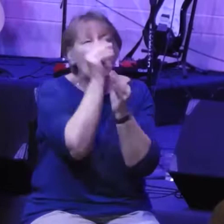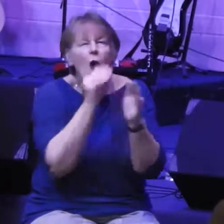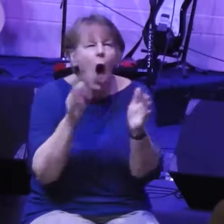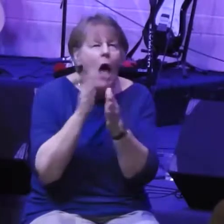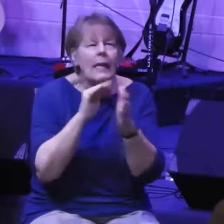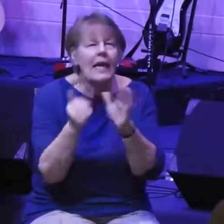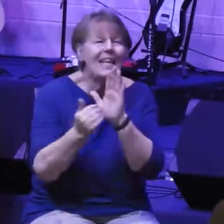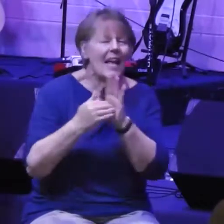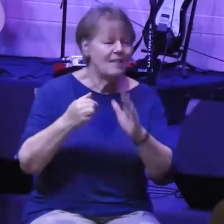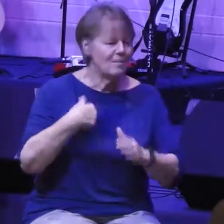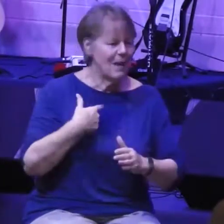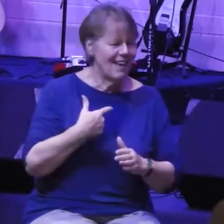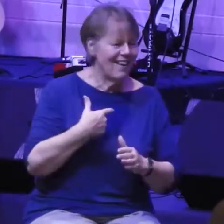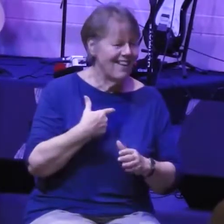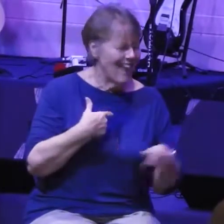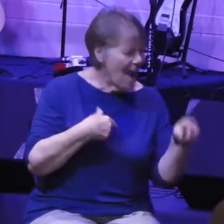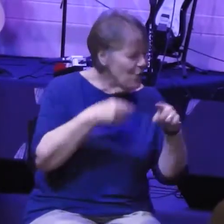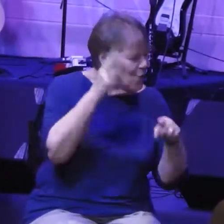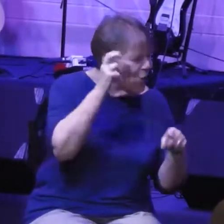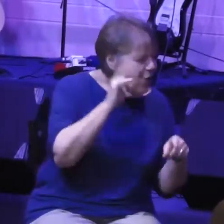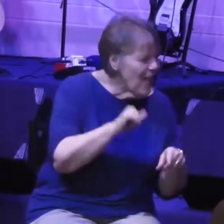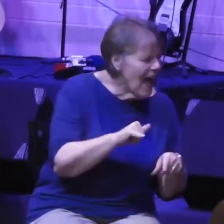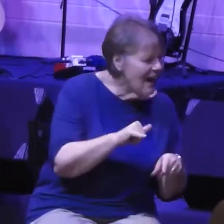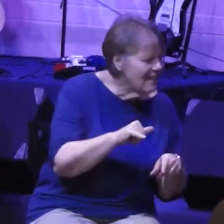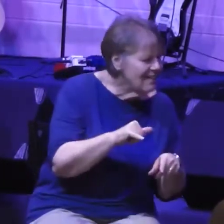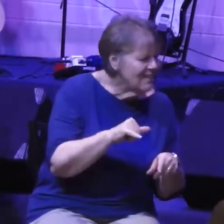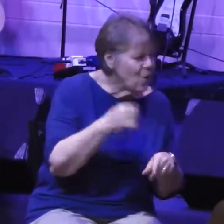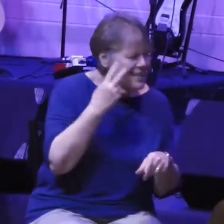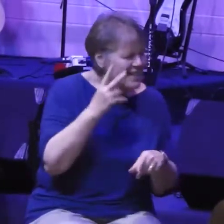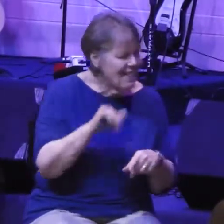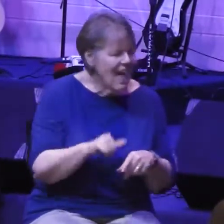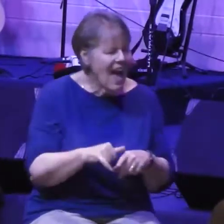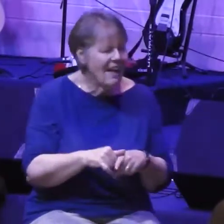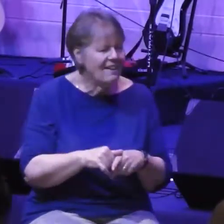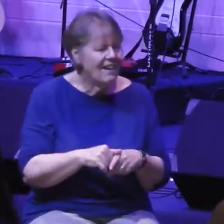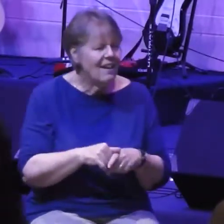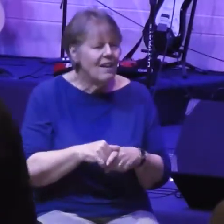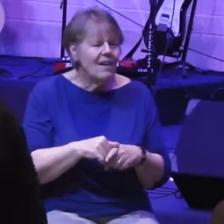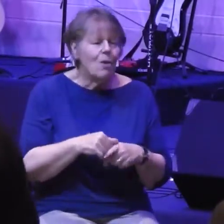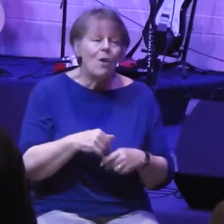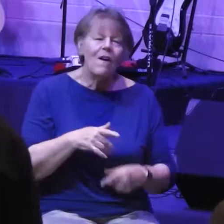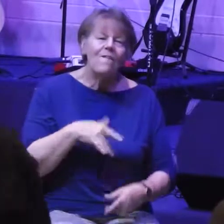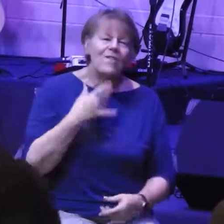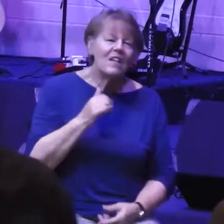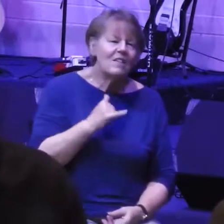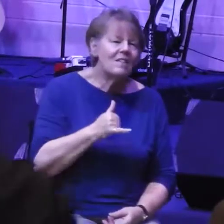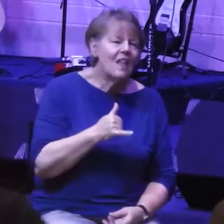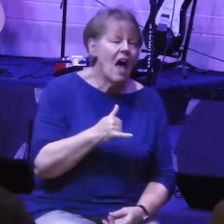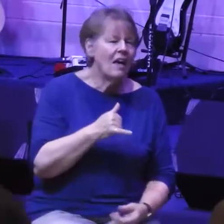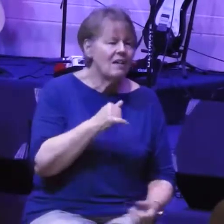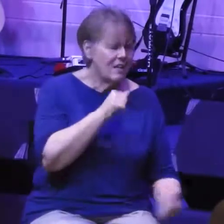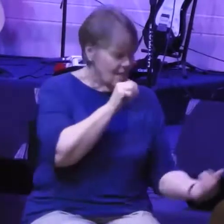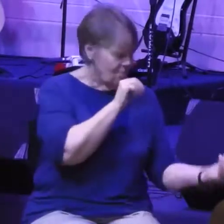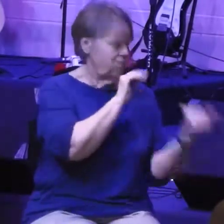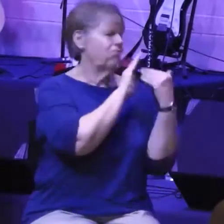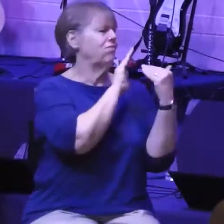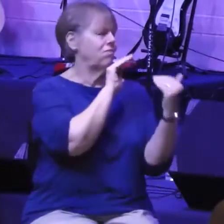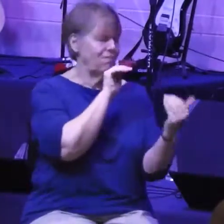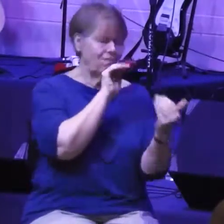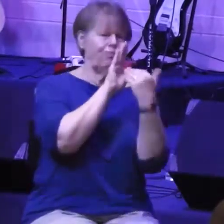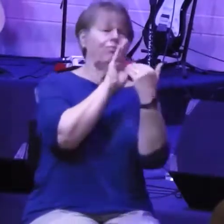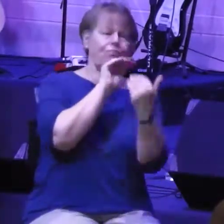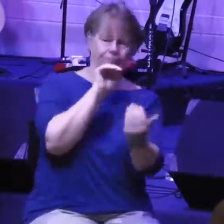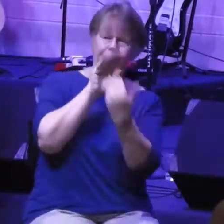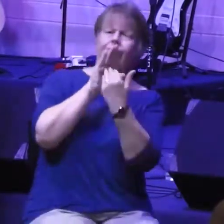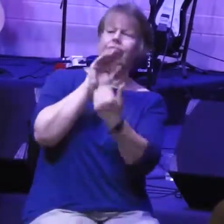you guys ever seen that, heard that, been there? Like you look around and it just feels like everywhere you look something new is coming up and standing in your